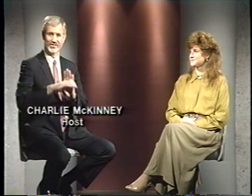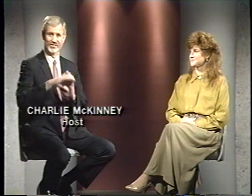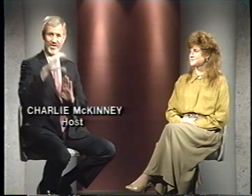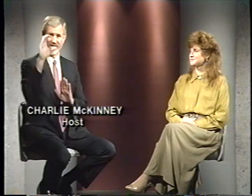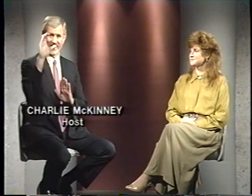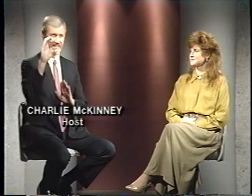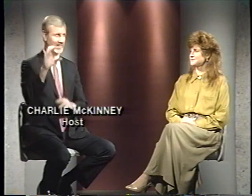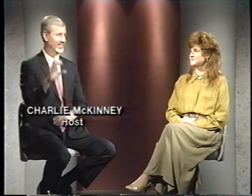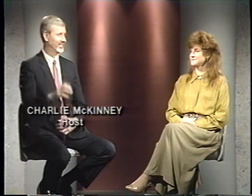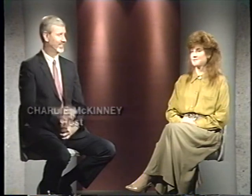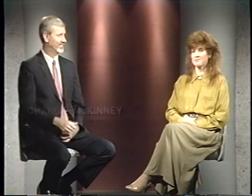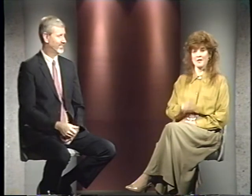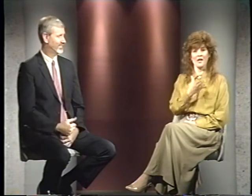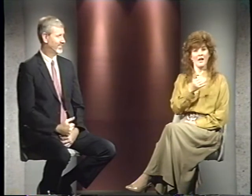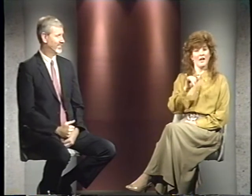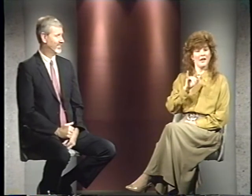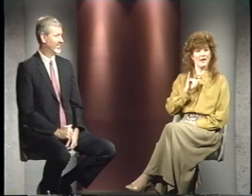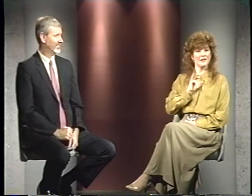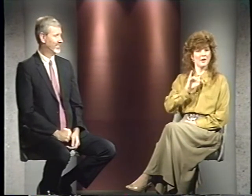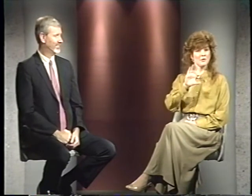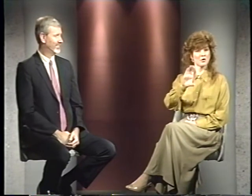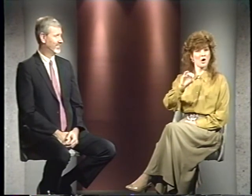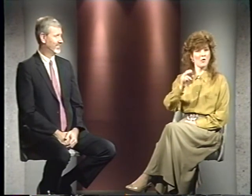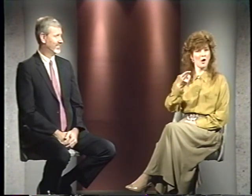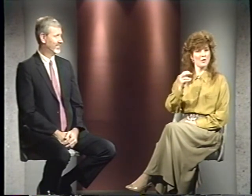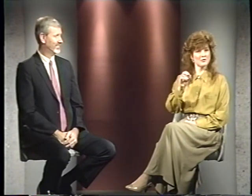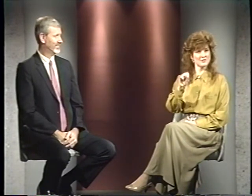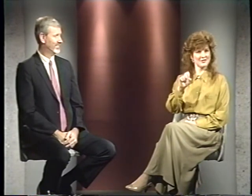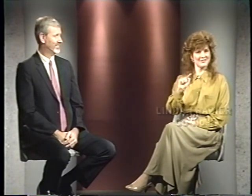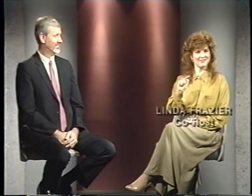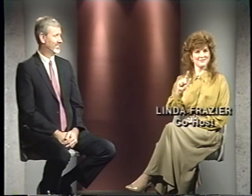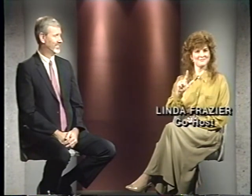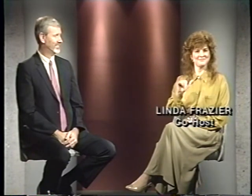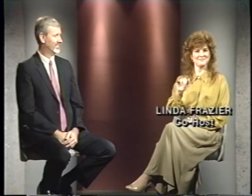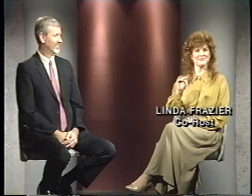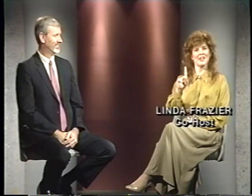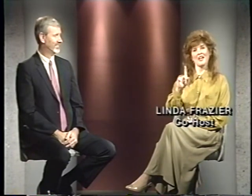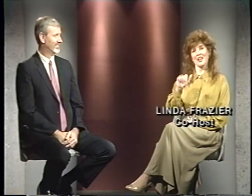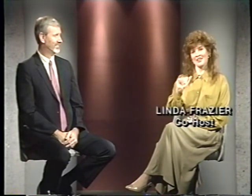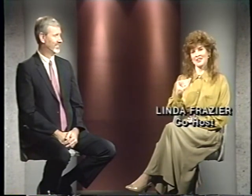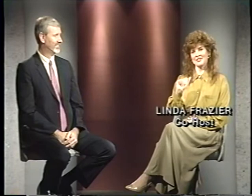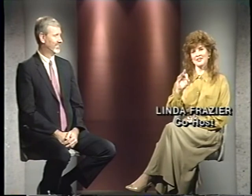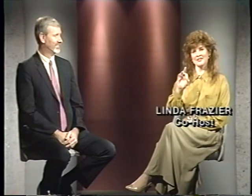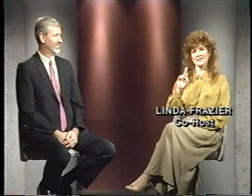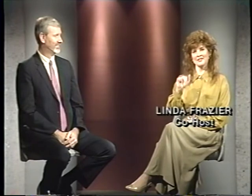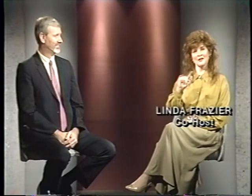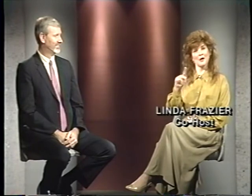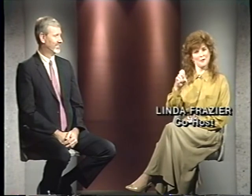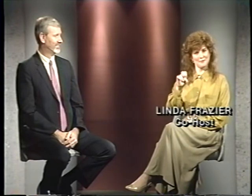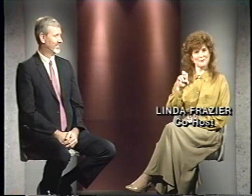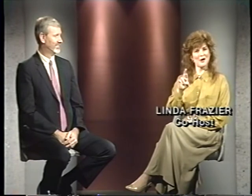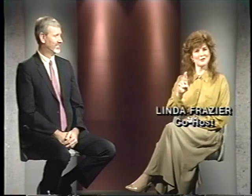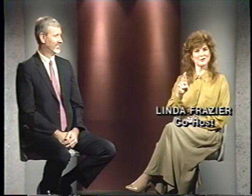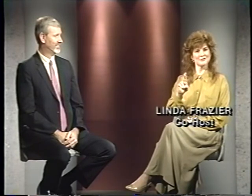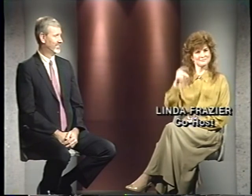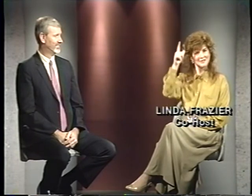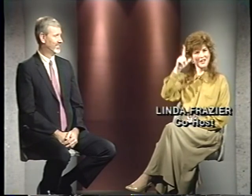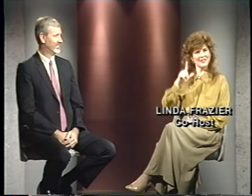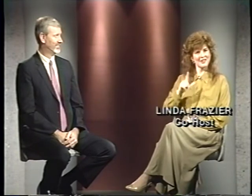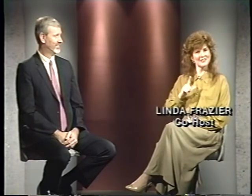Charlie. And I'm your co-host, Linda Frazier. Linda,